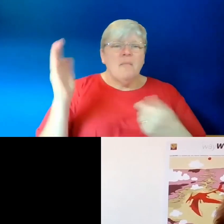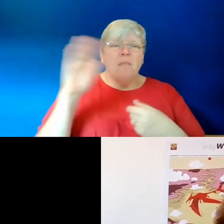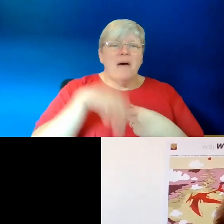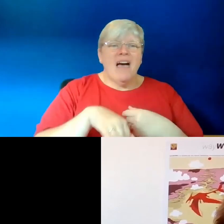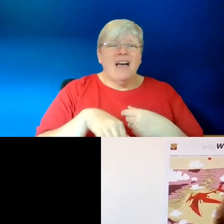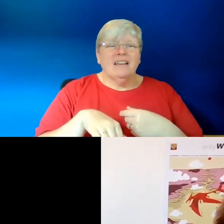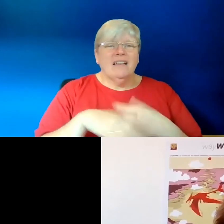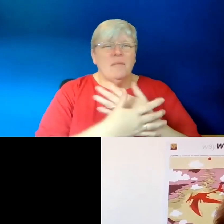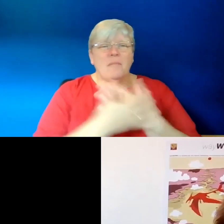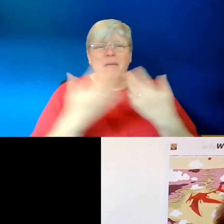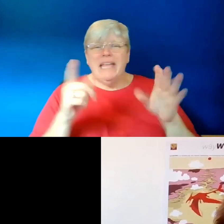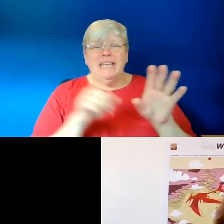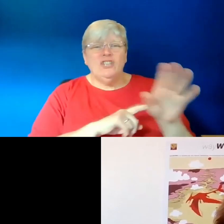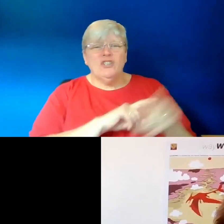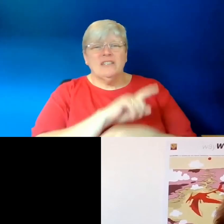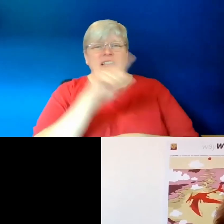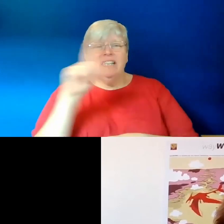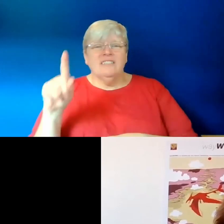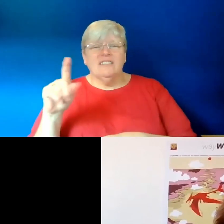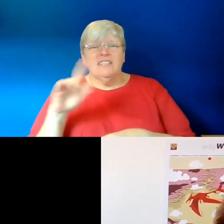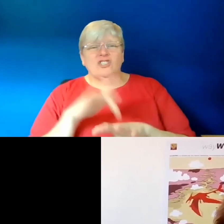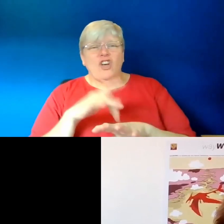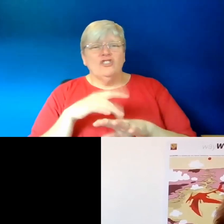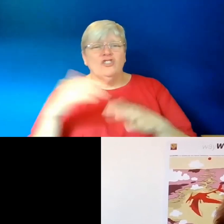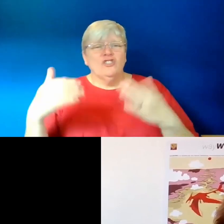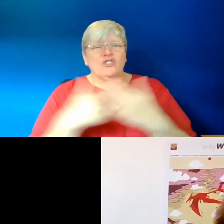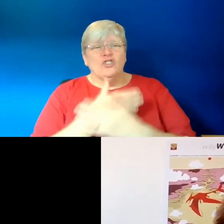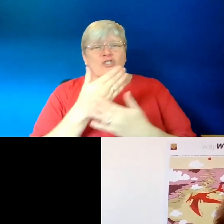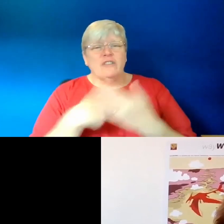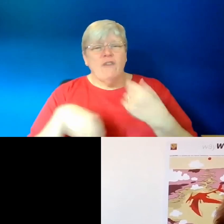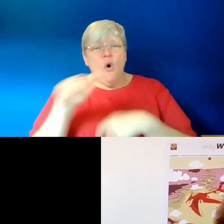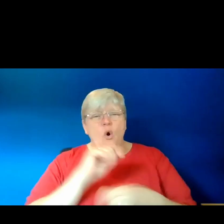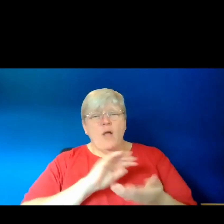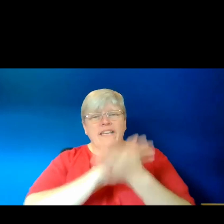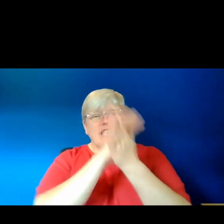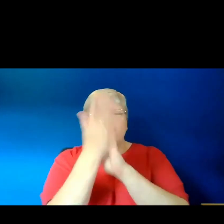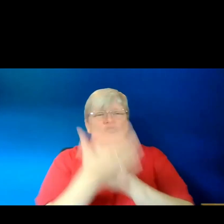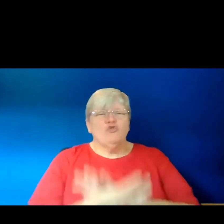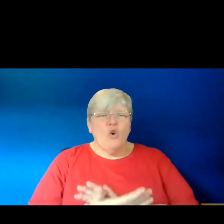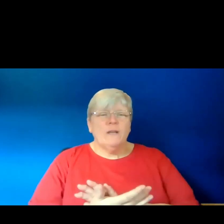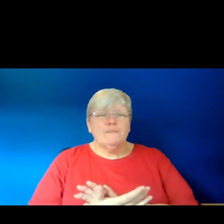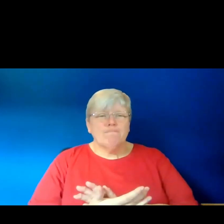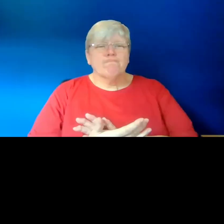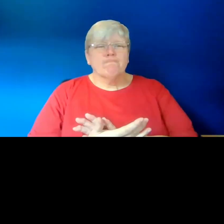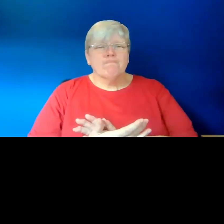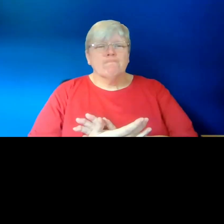many years later, touches reconstructions of all he destroyed.